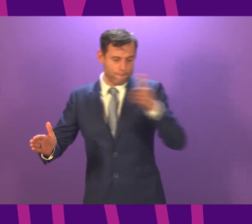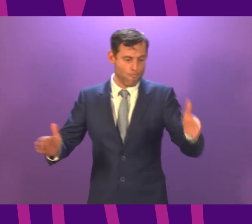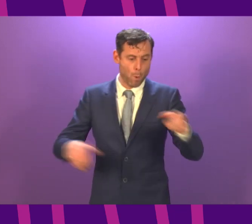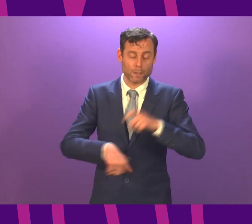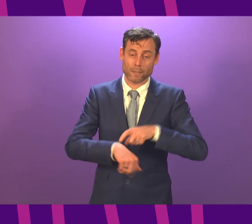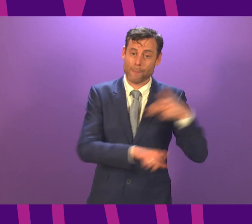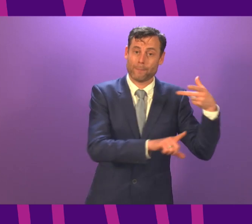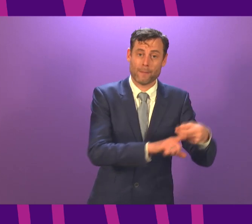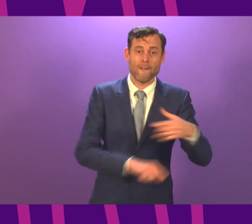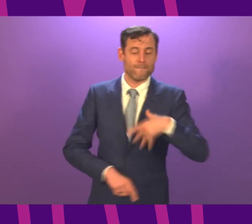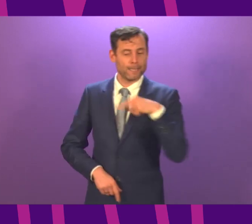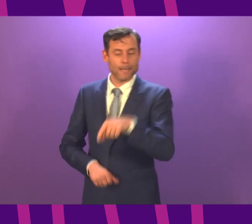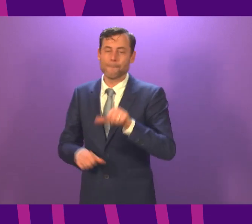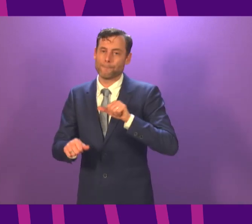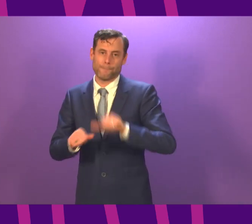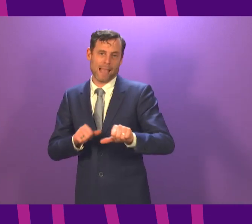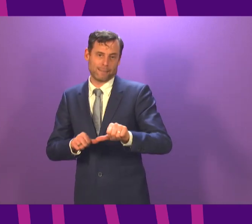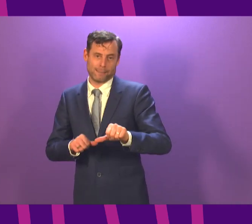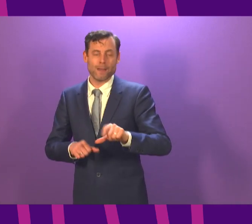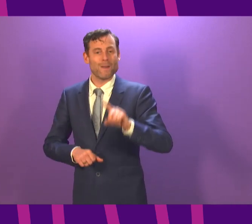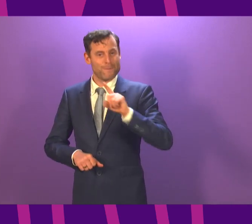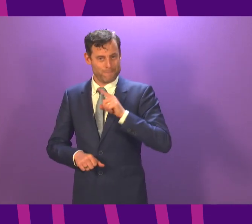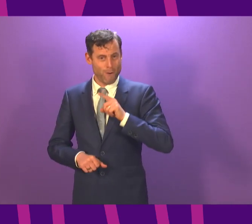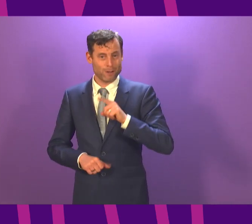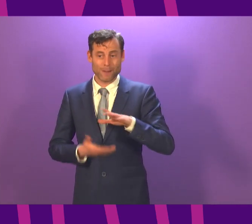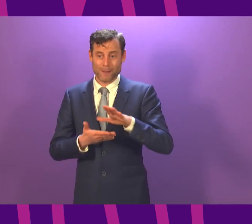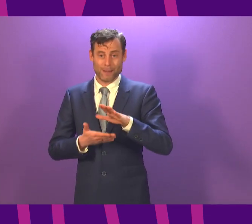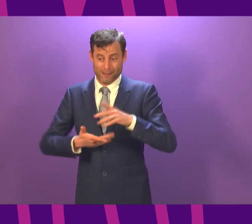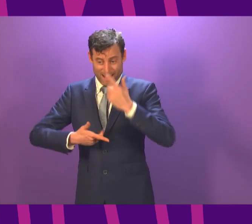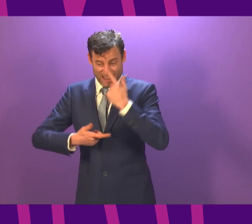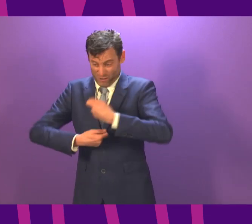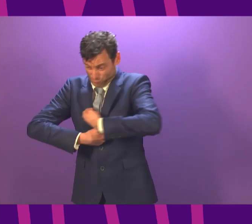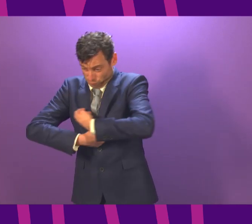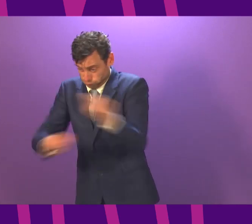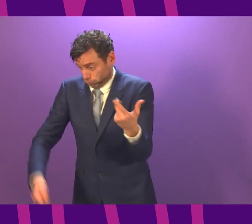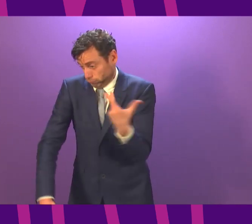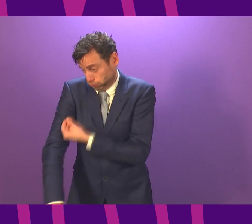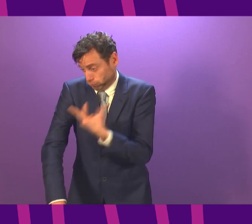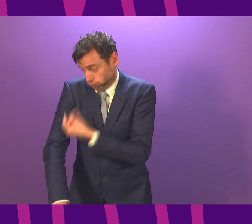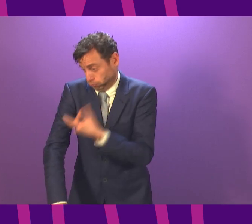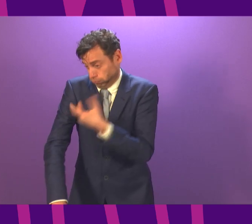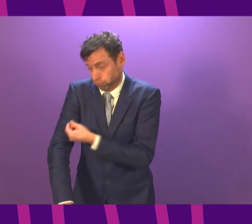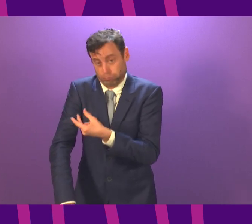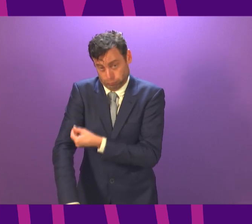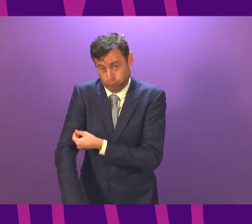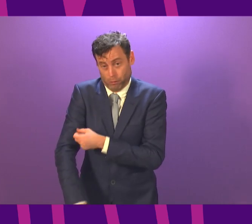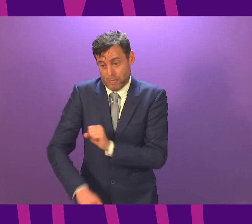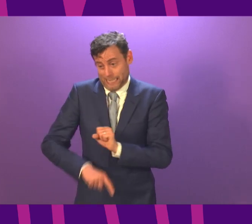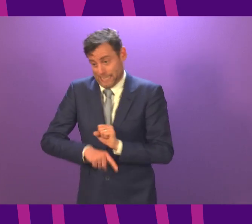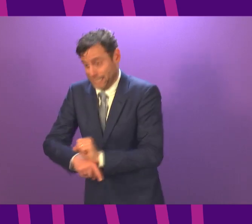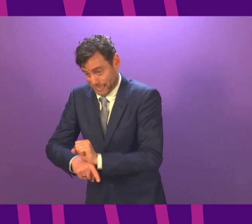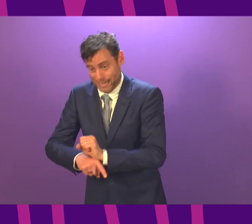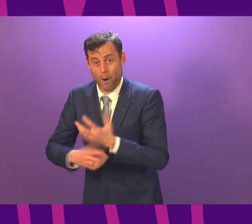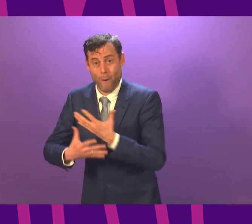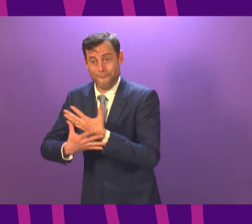of immunity more quickly than the original strategy would. Given the race we are in and the circumstances that we face, I